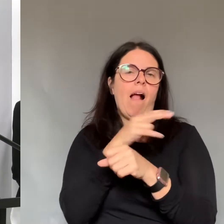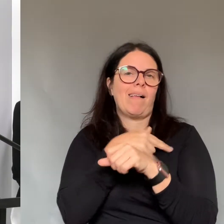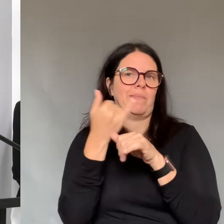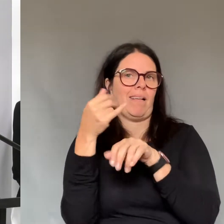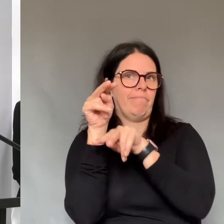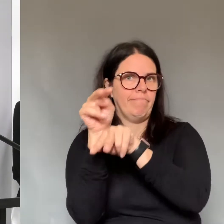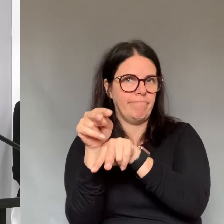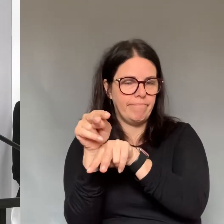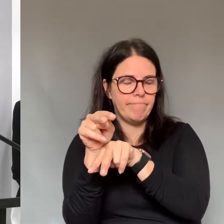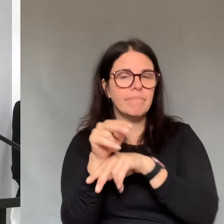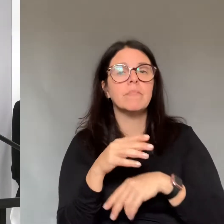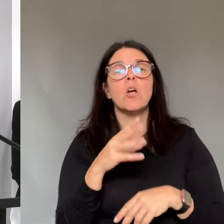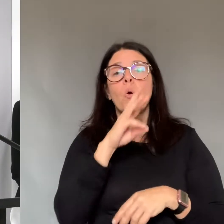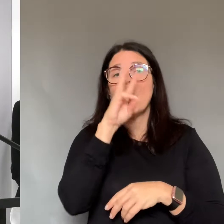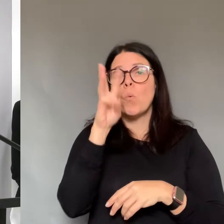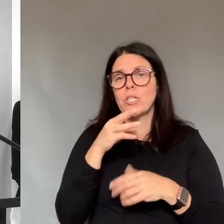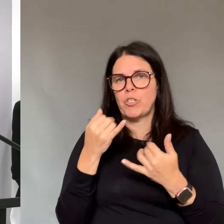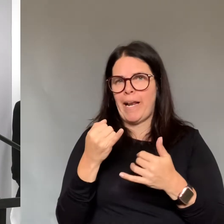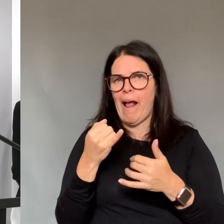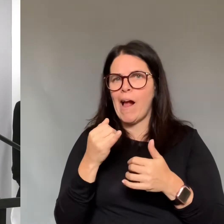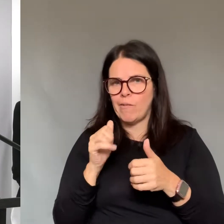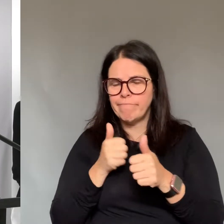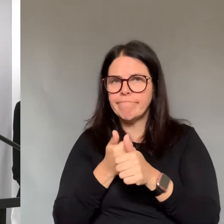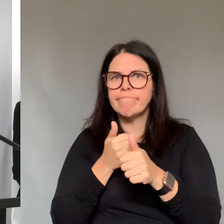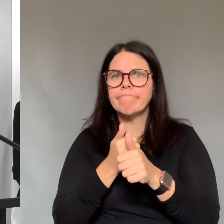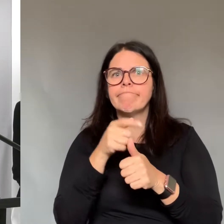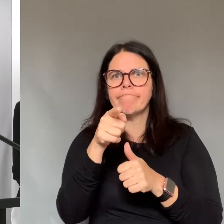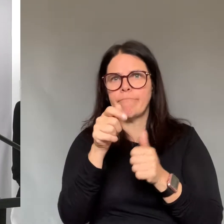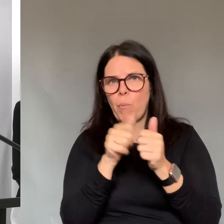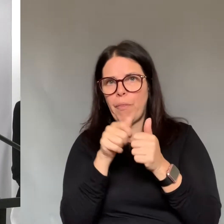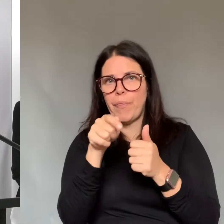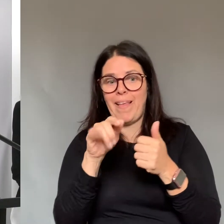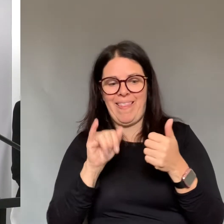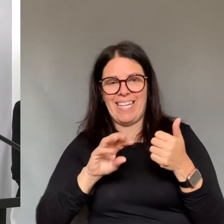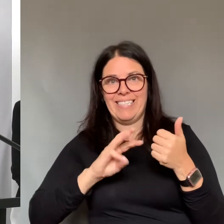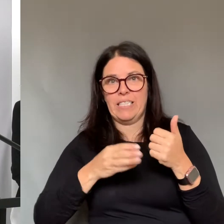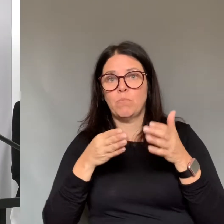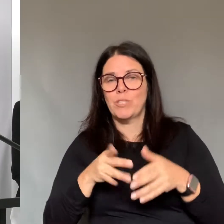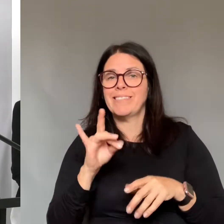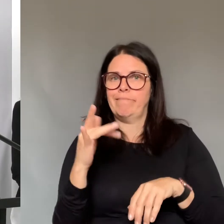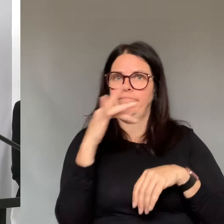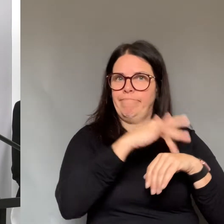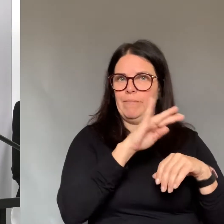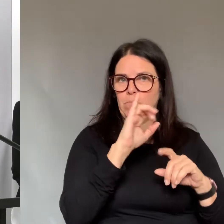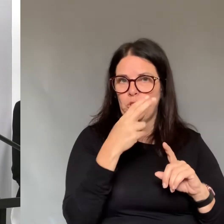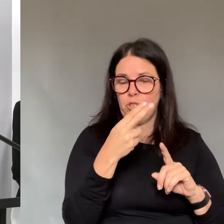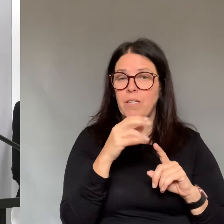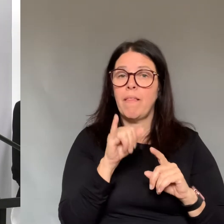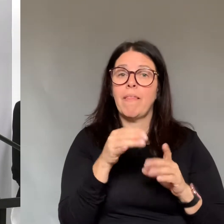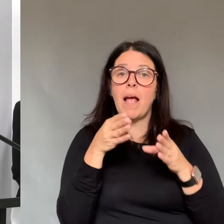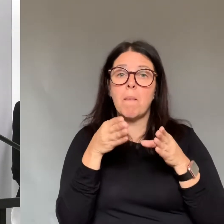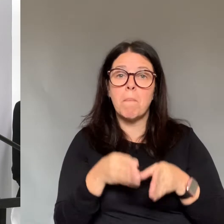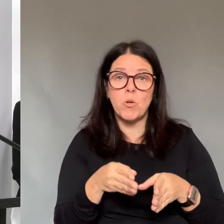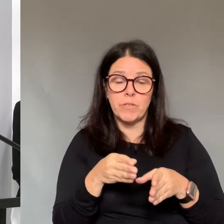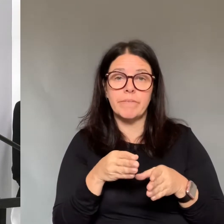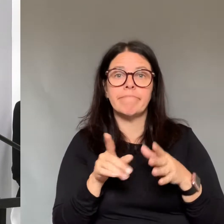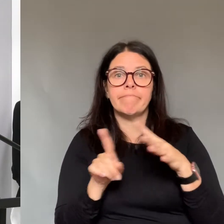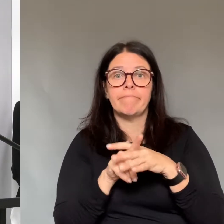assessment center on March 23rd and was admitted to in the regional hospital on March 24th where she remains under hospital care.